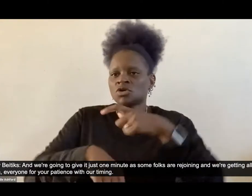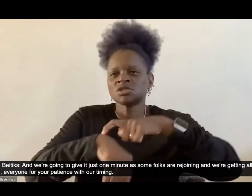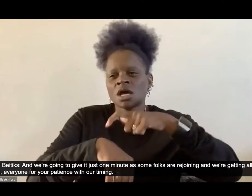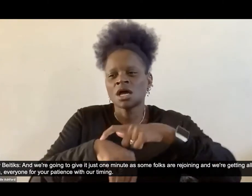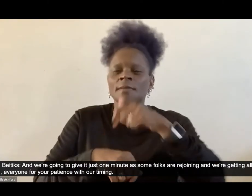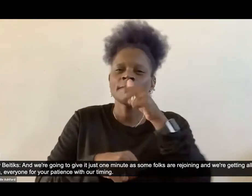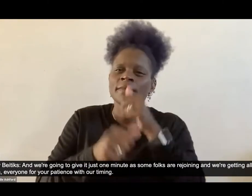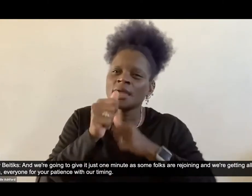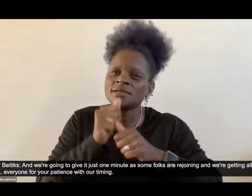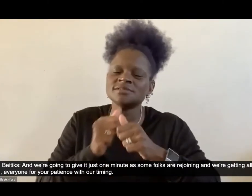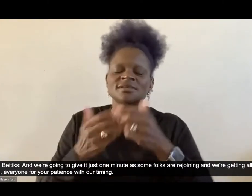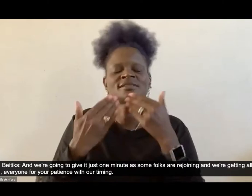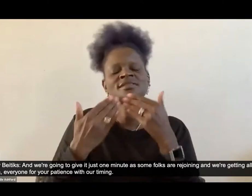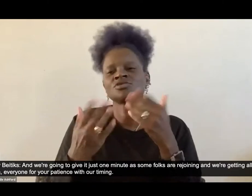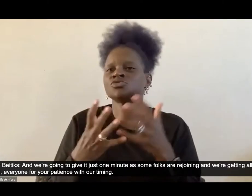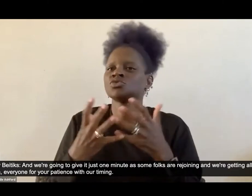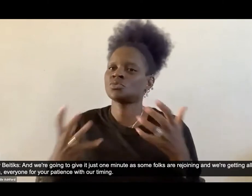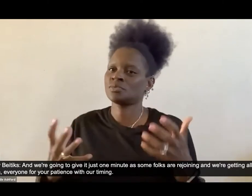Okay.